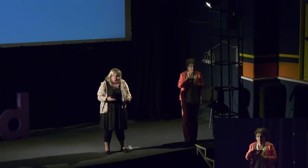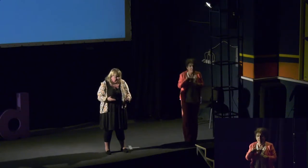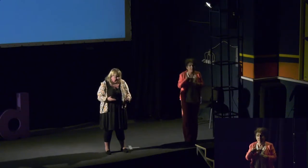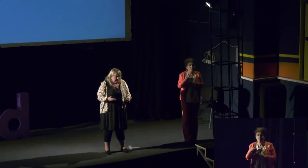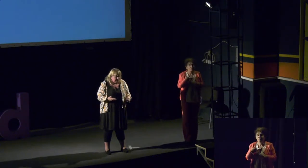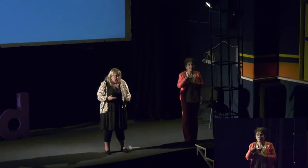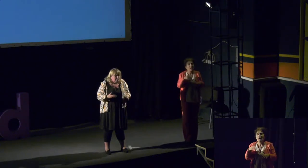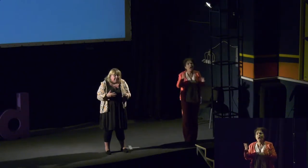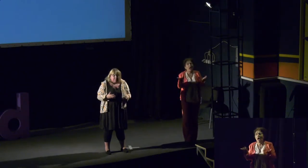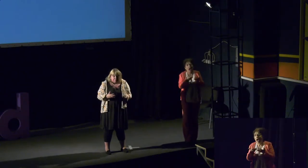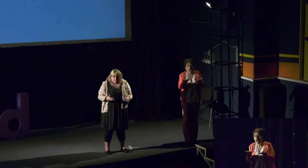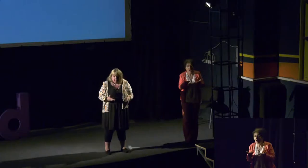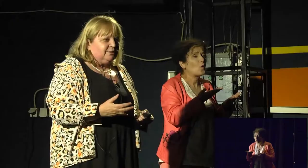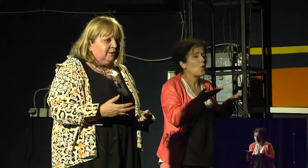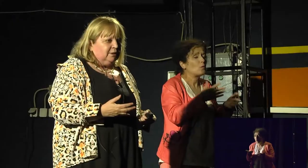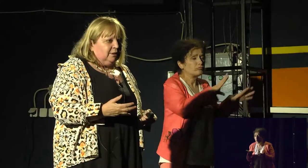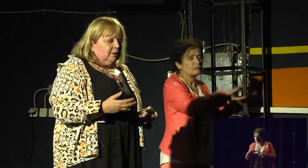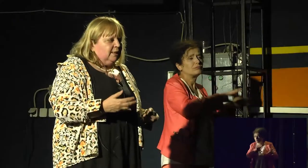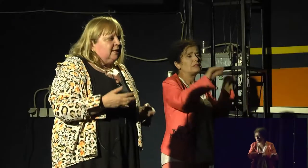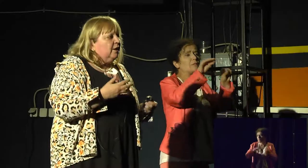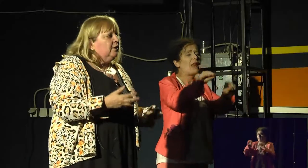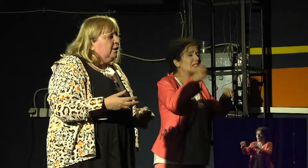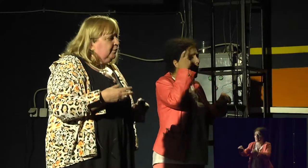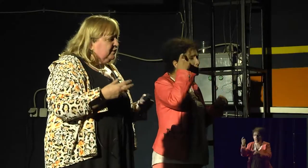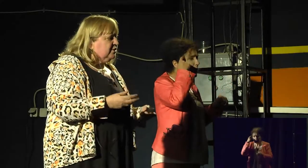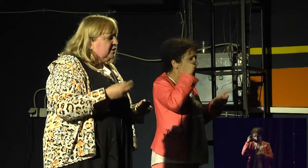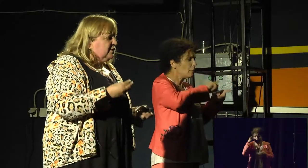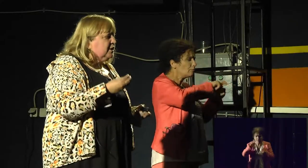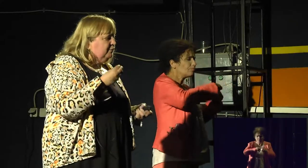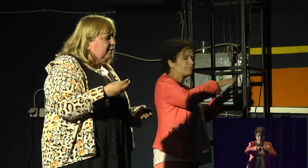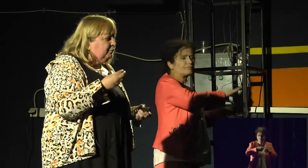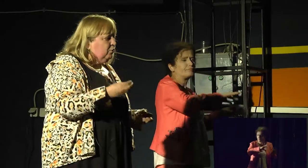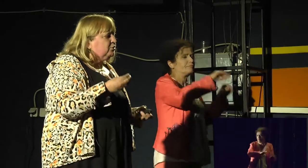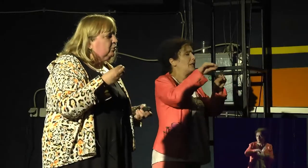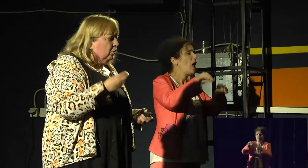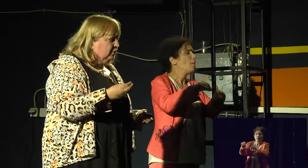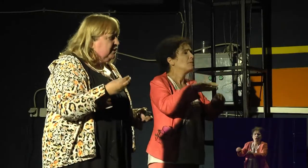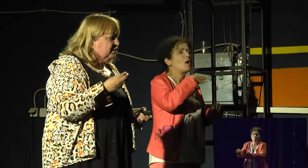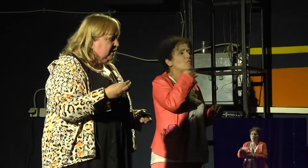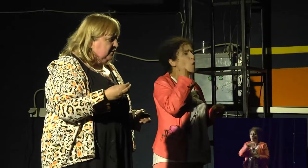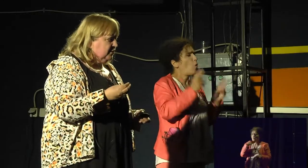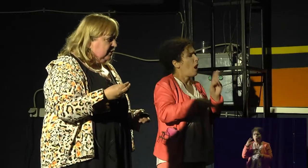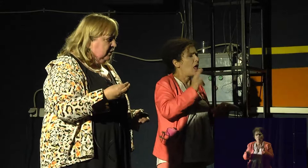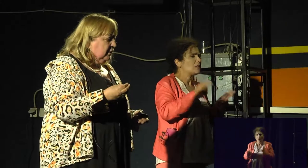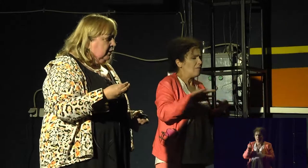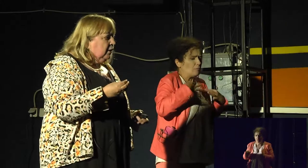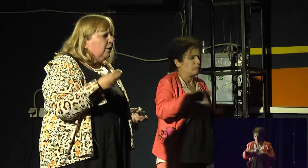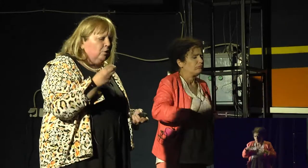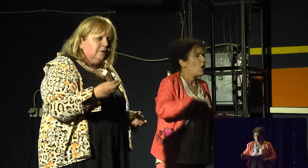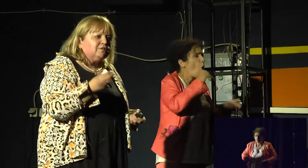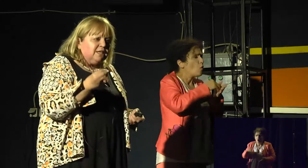motivate young people. But the problem is, is that a lot of teachers are still very focused on cognitive skills.